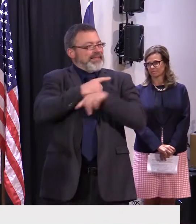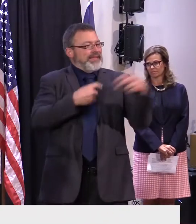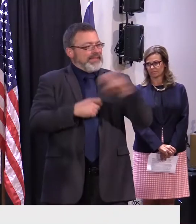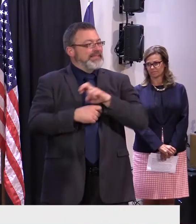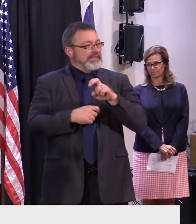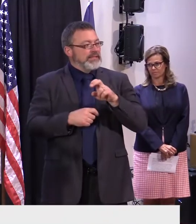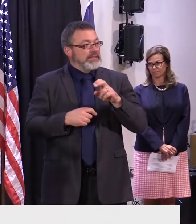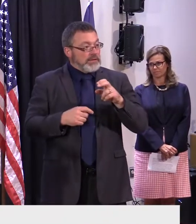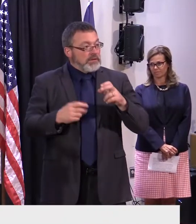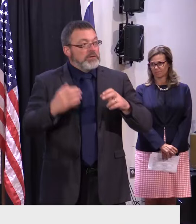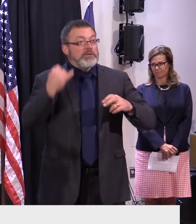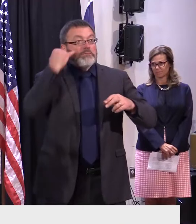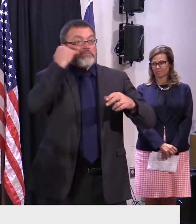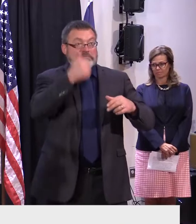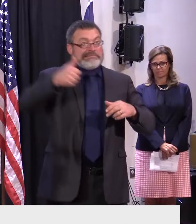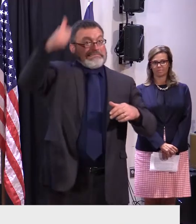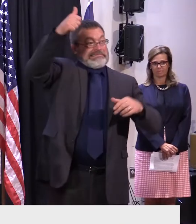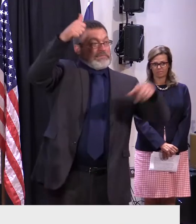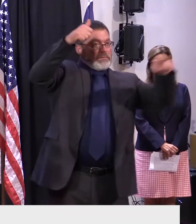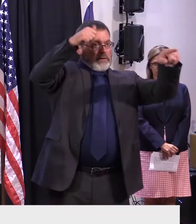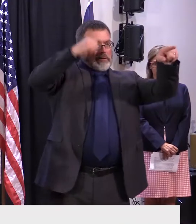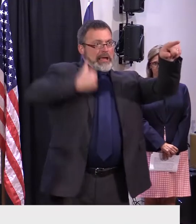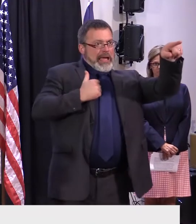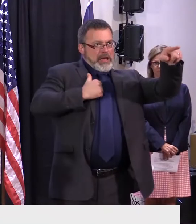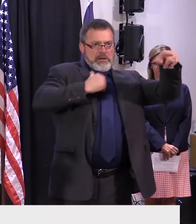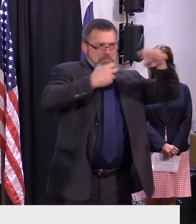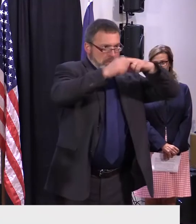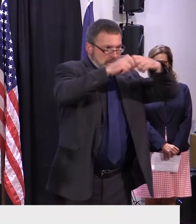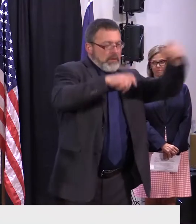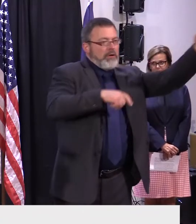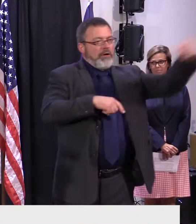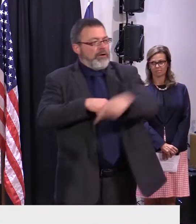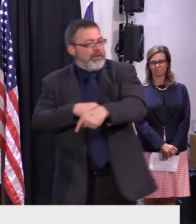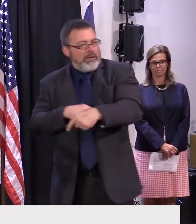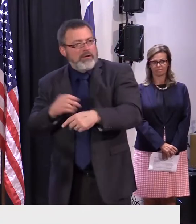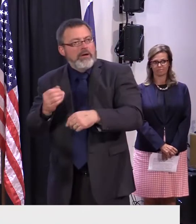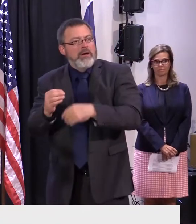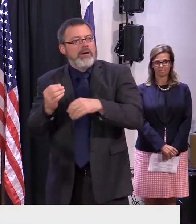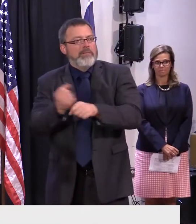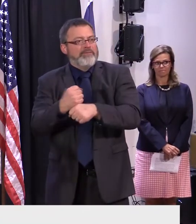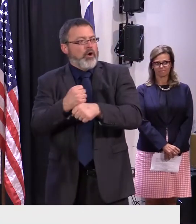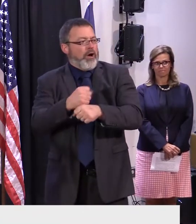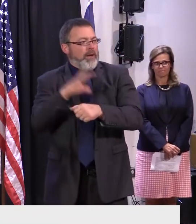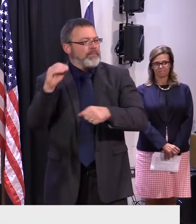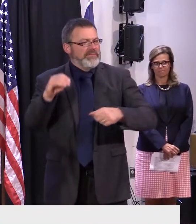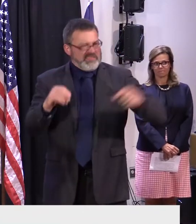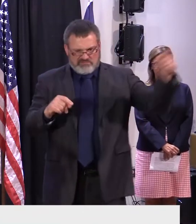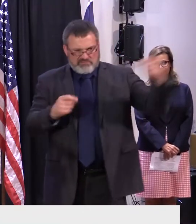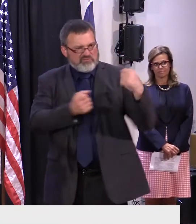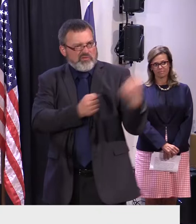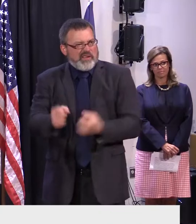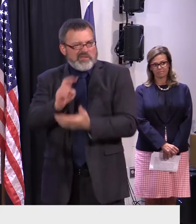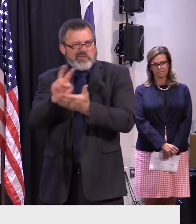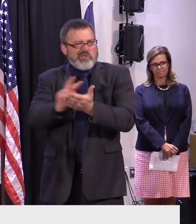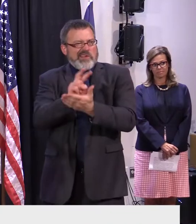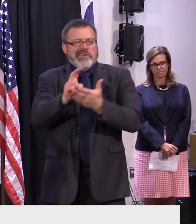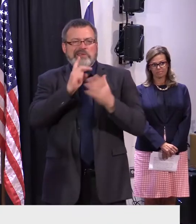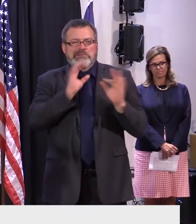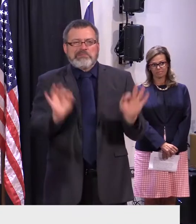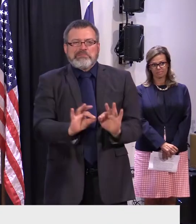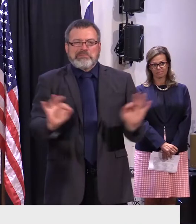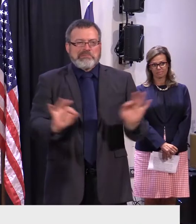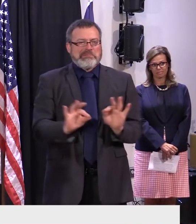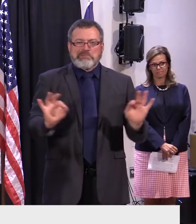facility, they could get here quickly in a matter of an hour or two. Is the